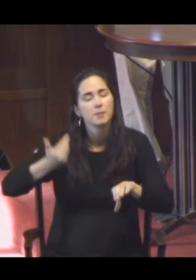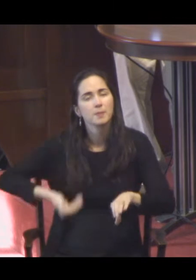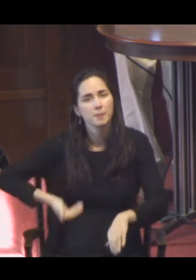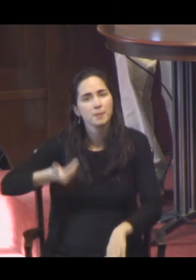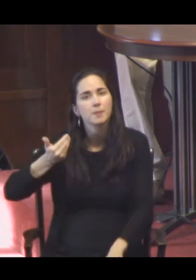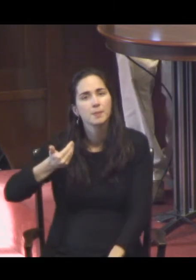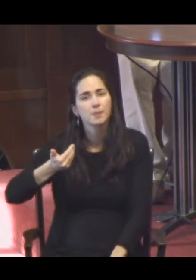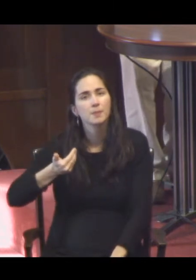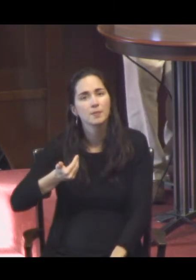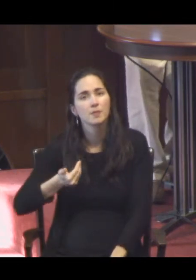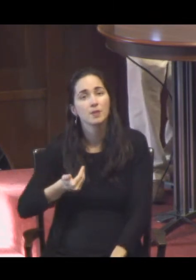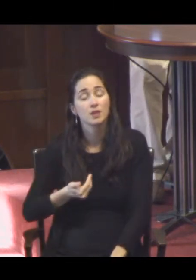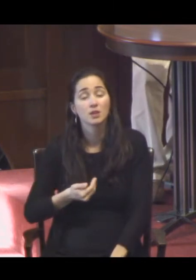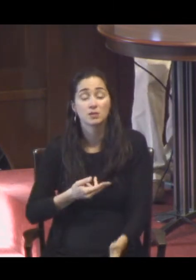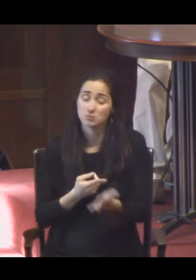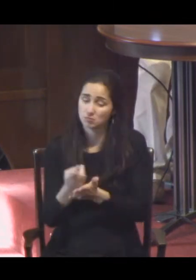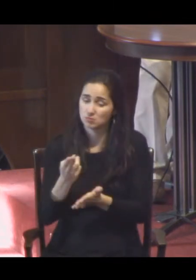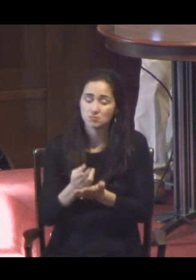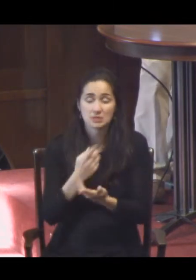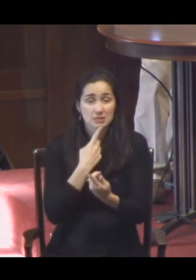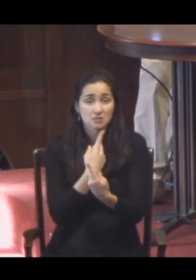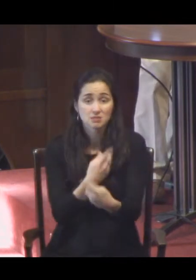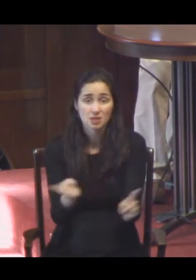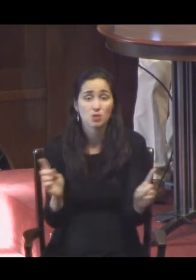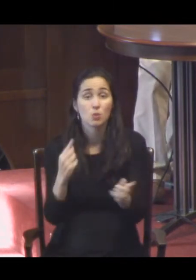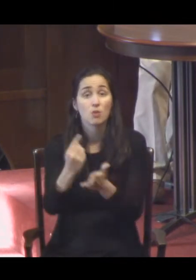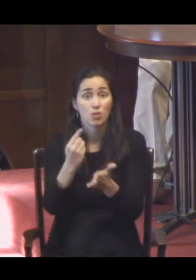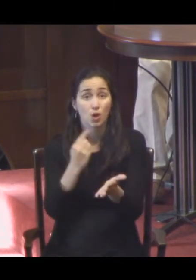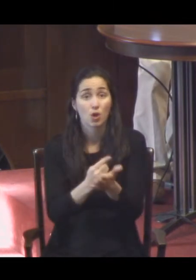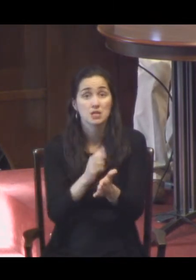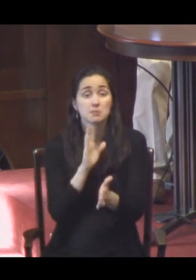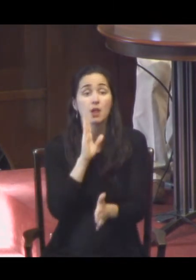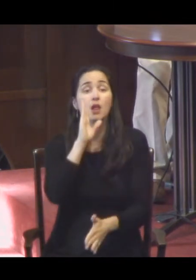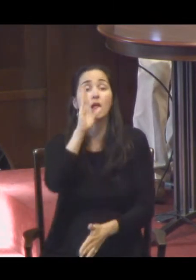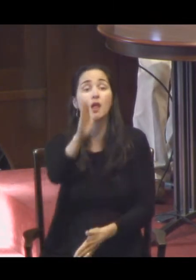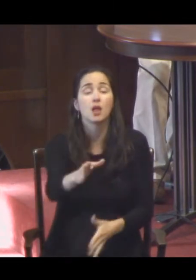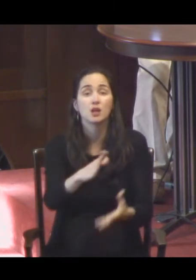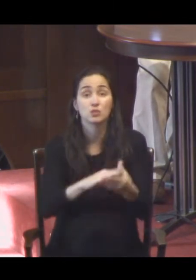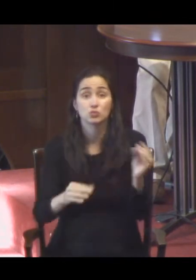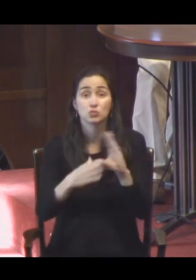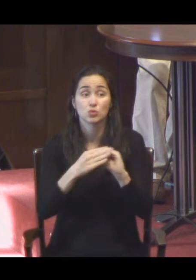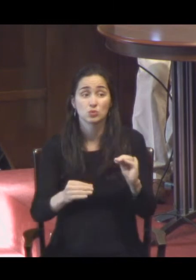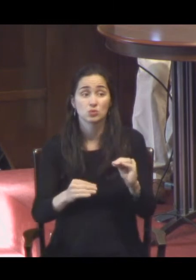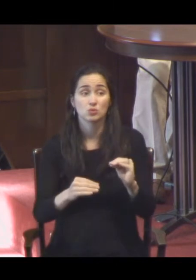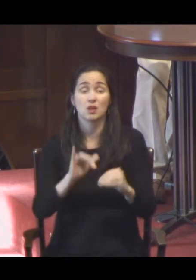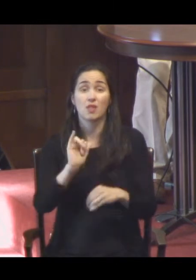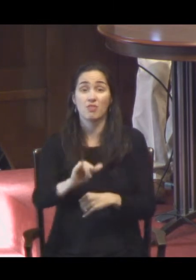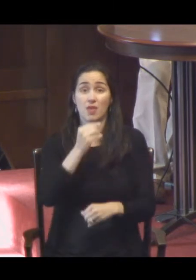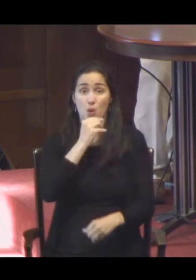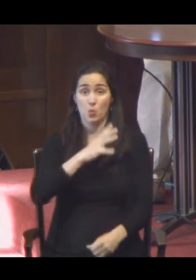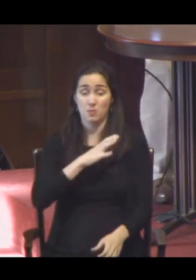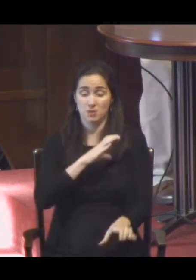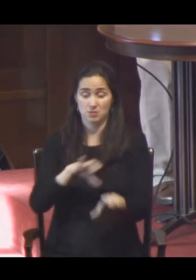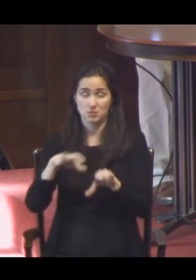Truly, I say to you, wherever the gospel is preached in the whole world, what this woman has done will also be spoken